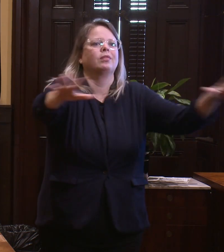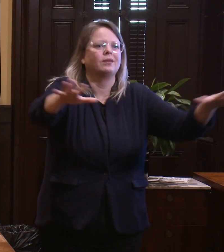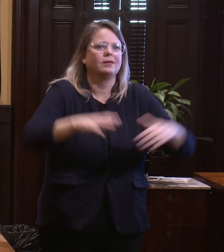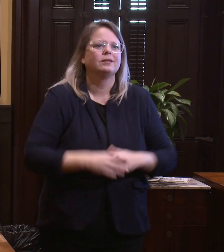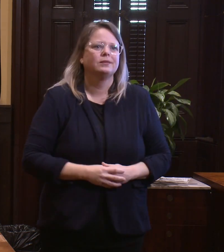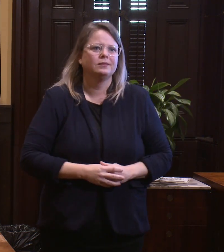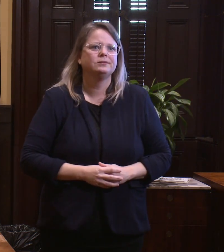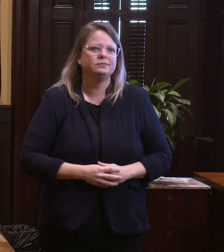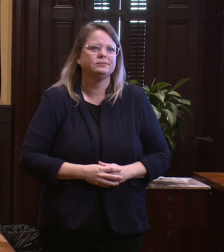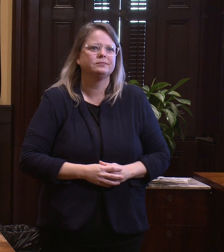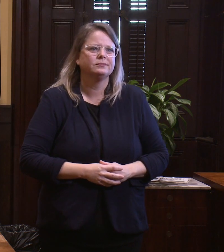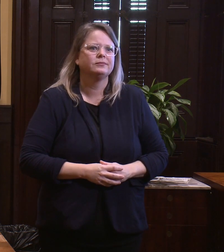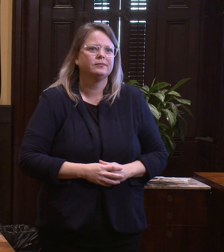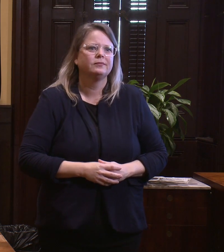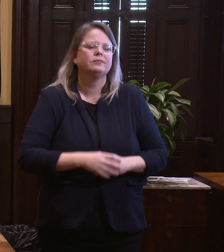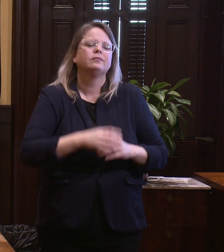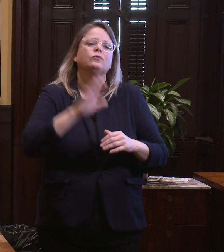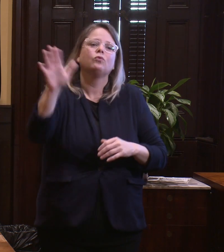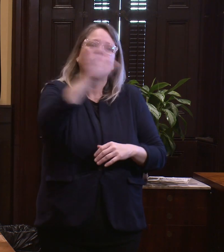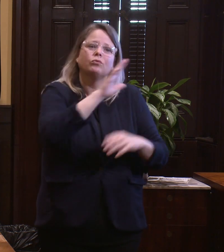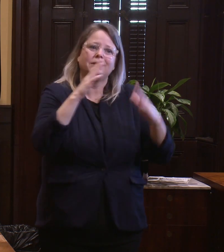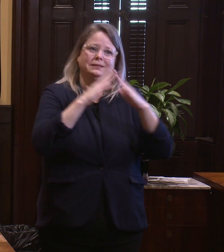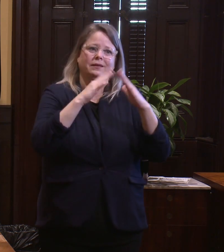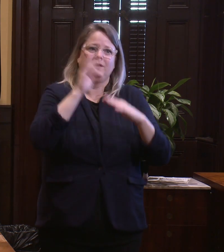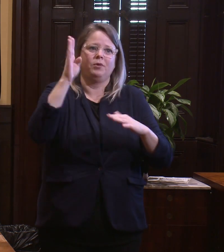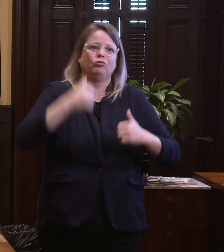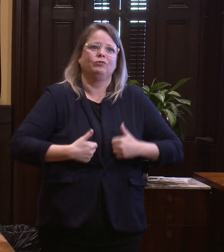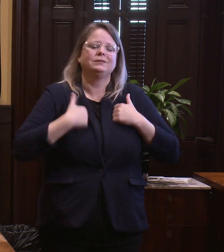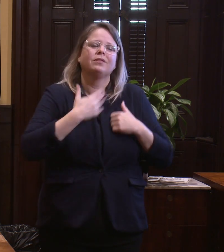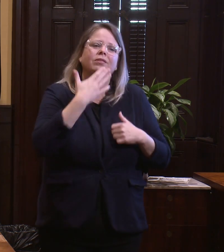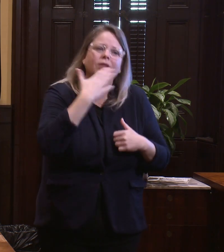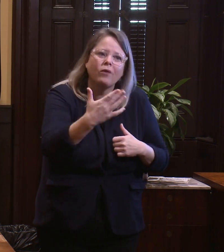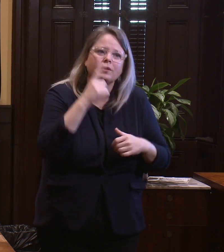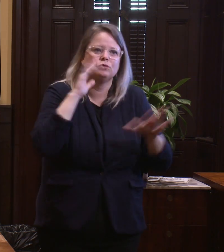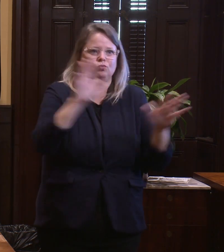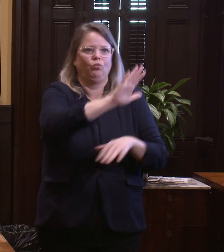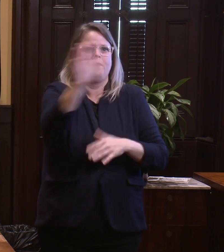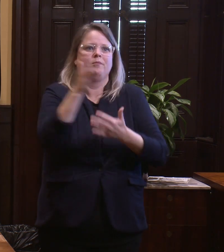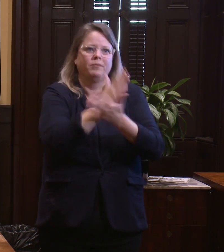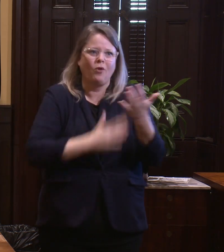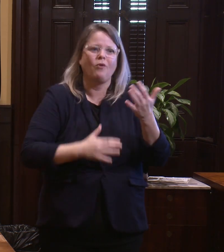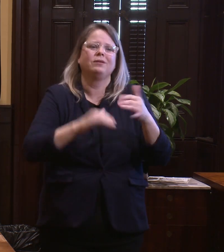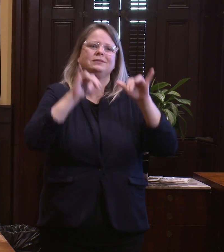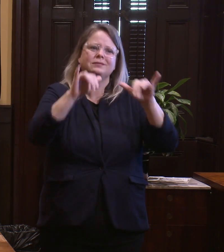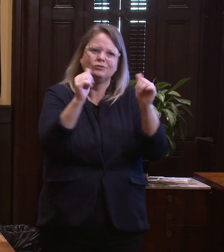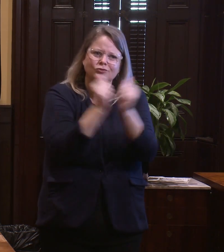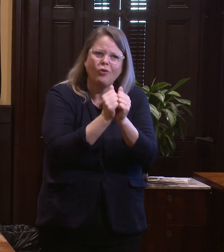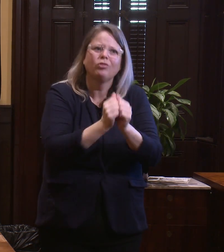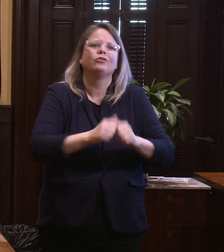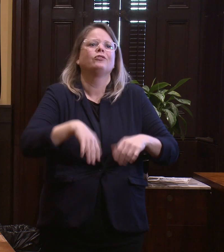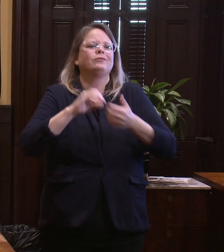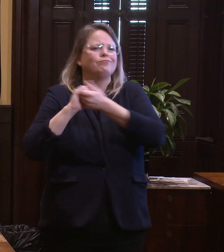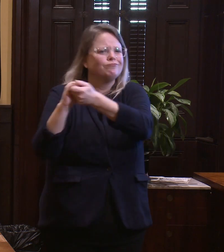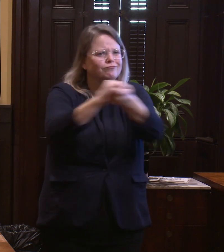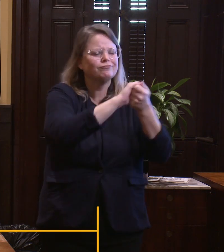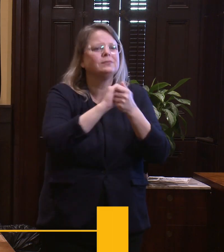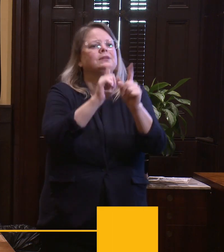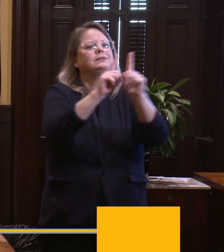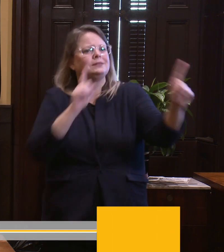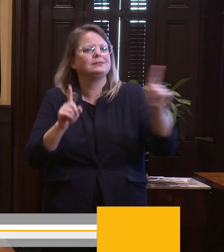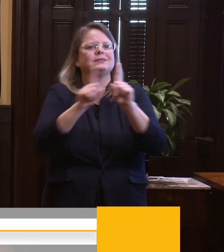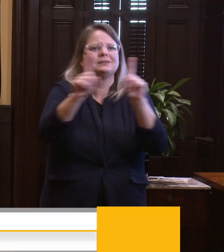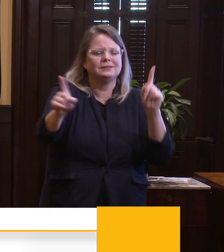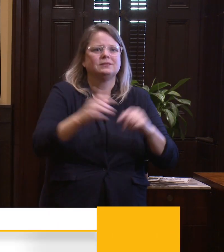doing their part to make sure that they do the social distancing. And we must remember that our homeless people and our homeless population